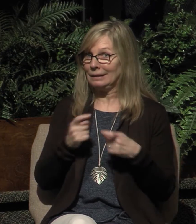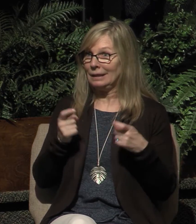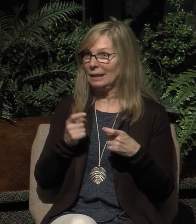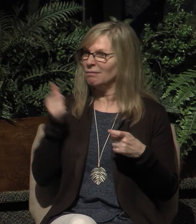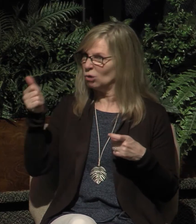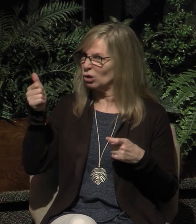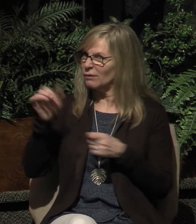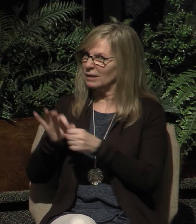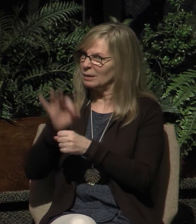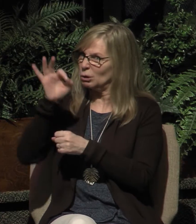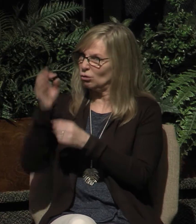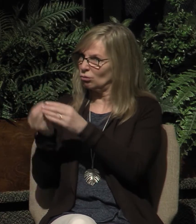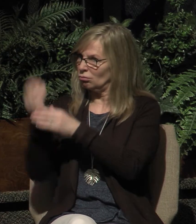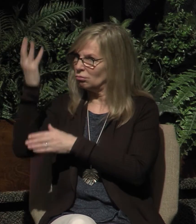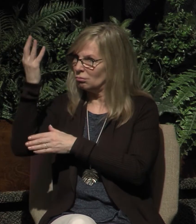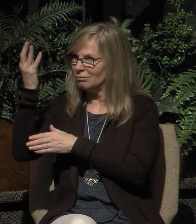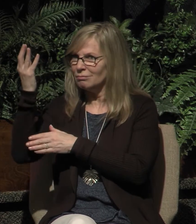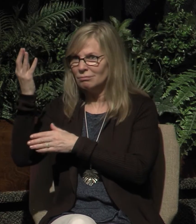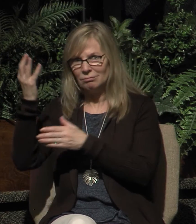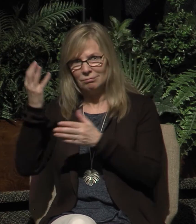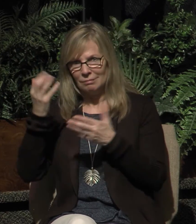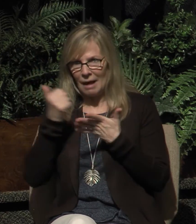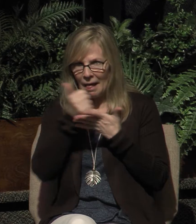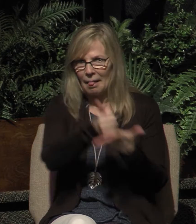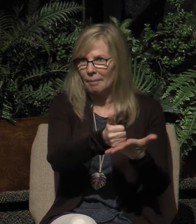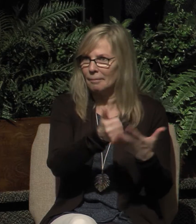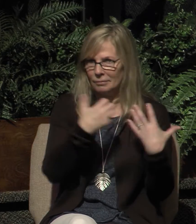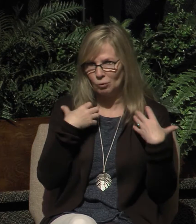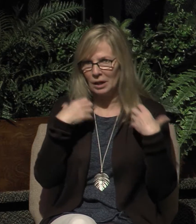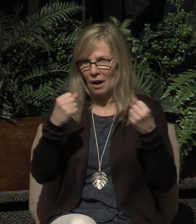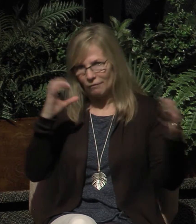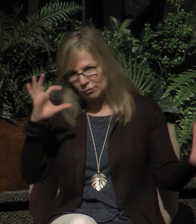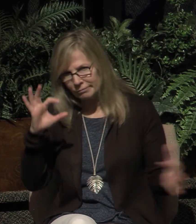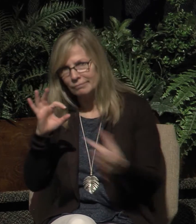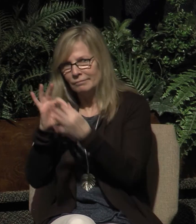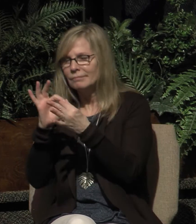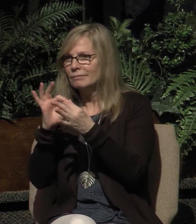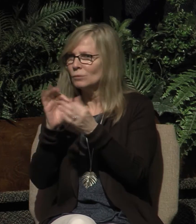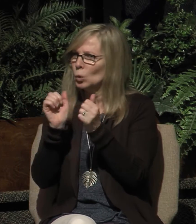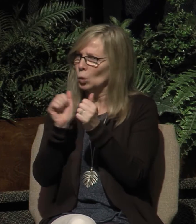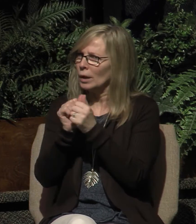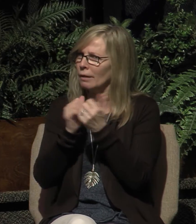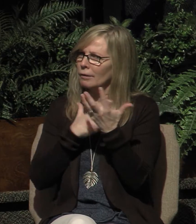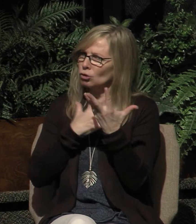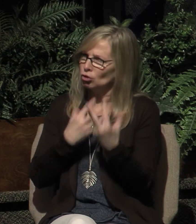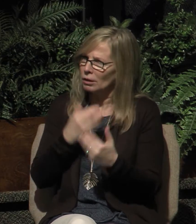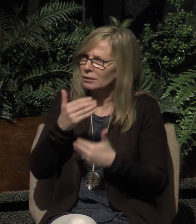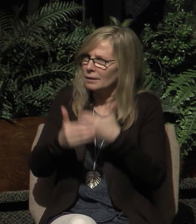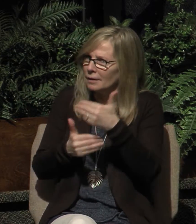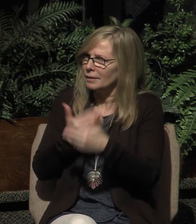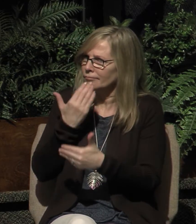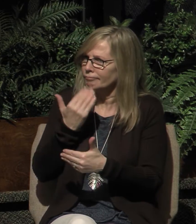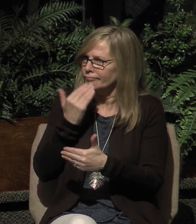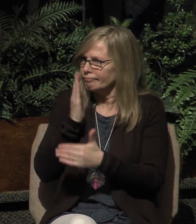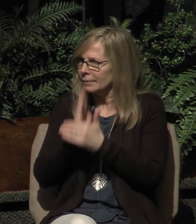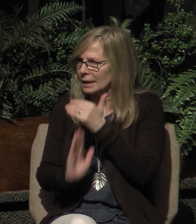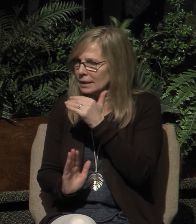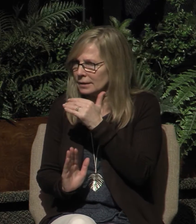spiritual, restore such a one in a spirit of meekness or gentleness. Galatians 6, 2,